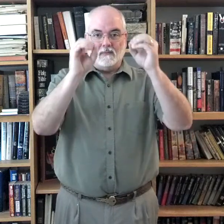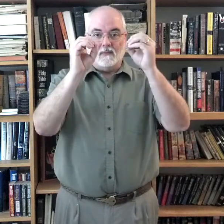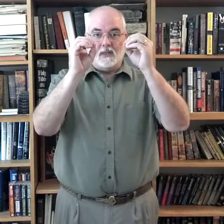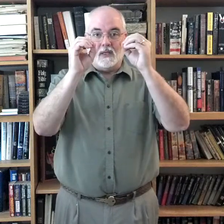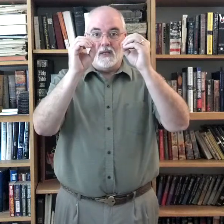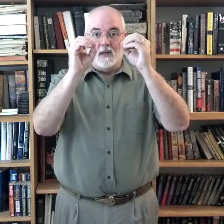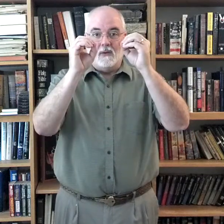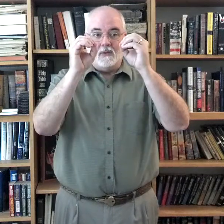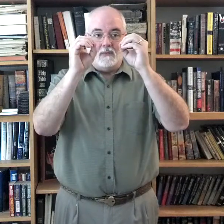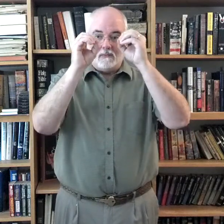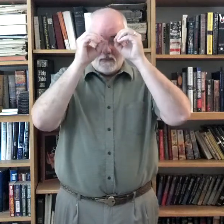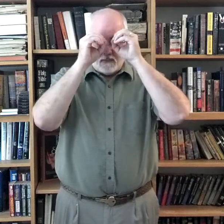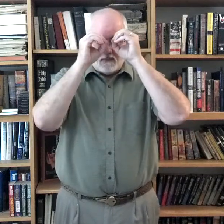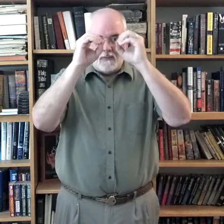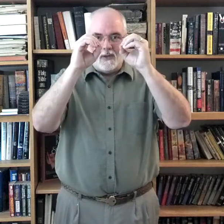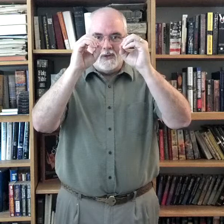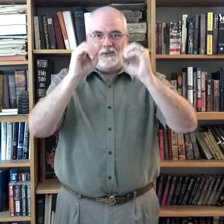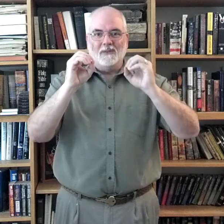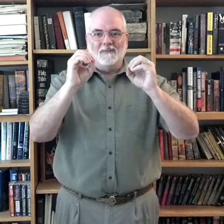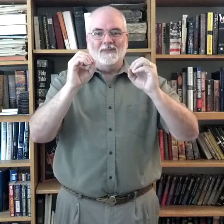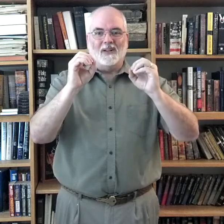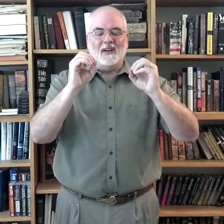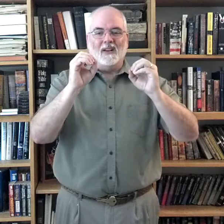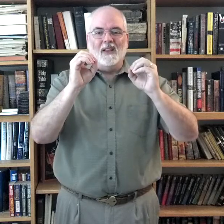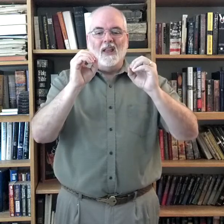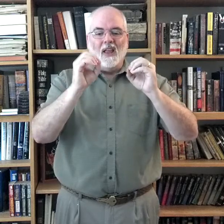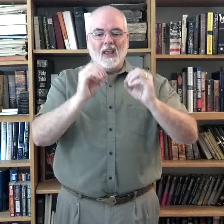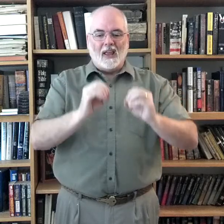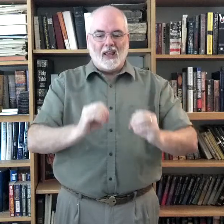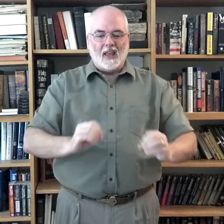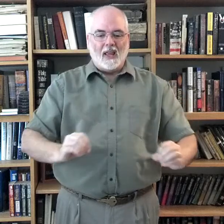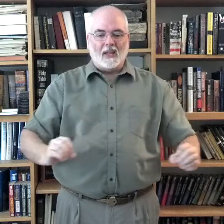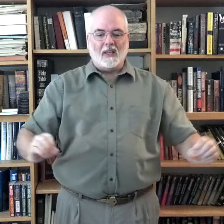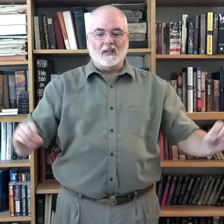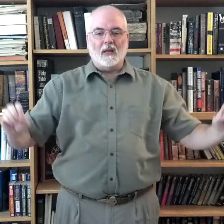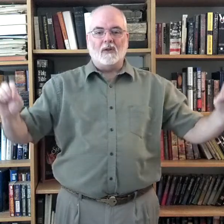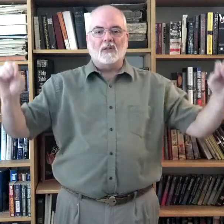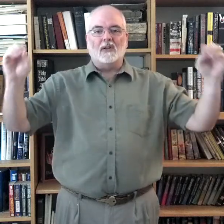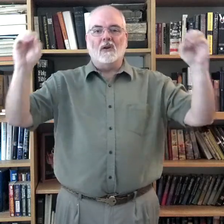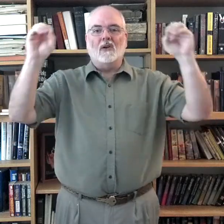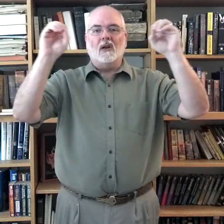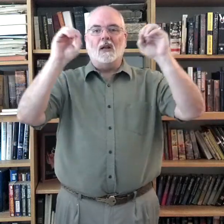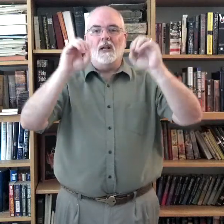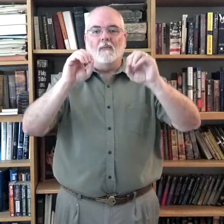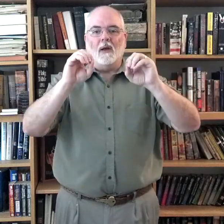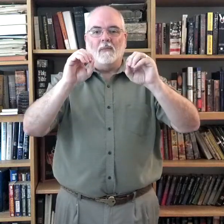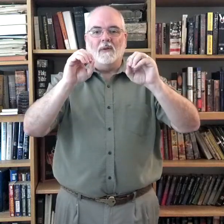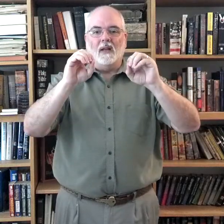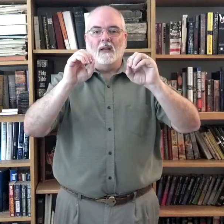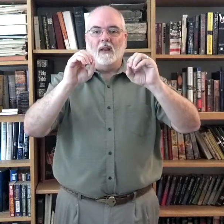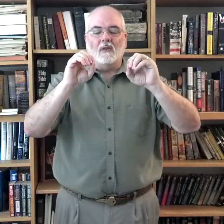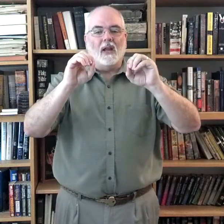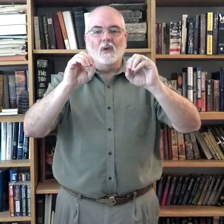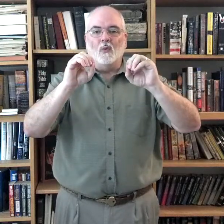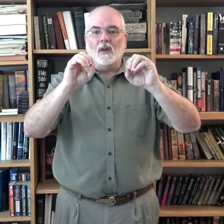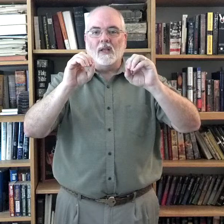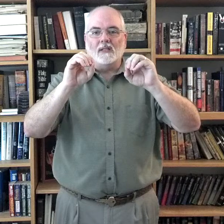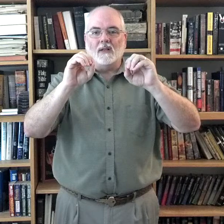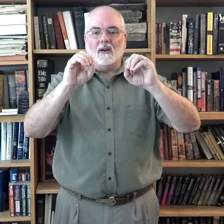See the O's? O's. Alright? They just kind of circle and come up. And they end where they started.